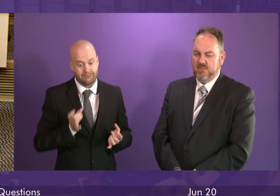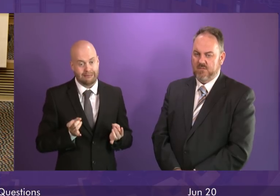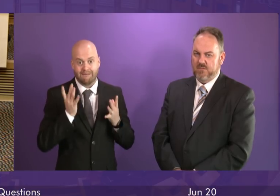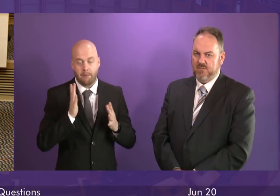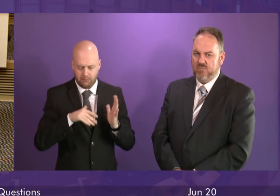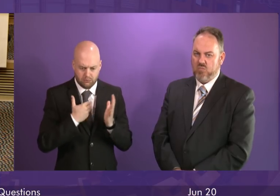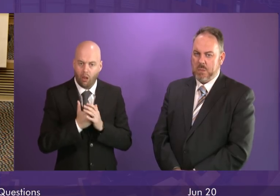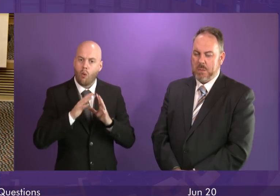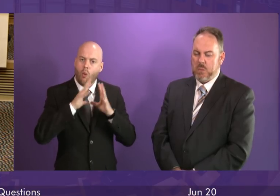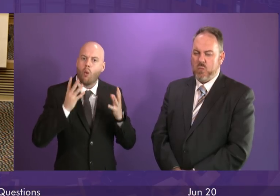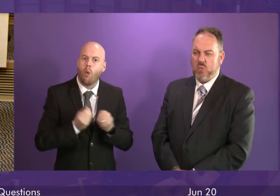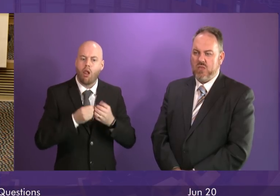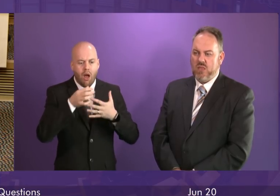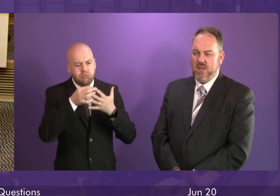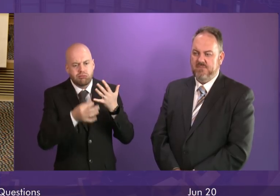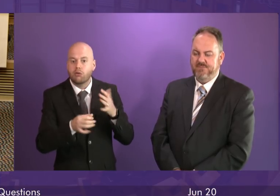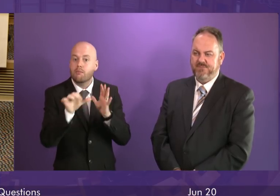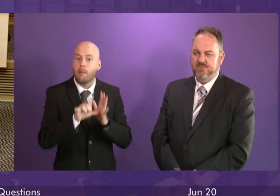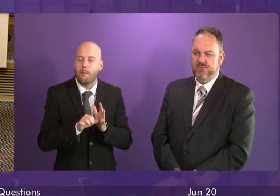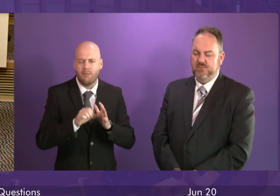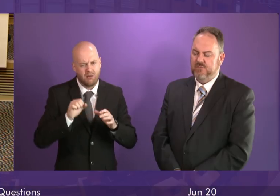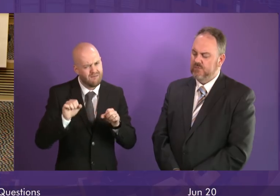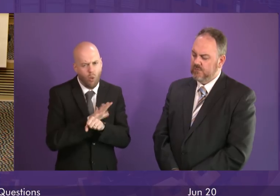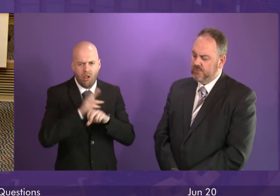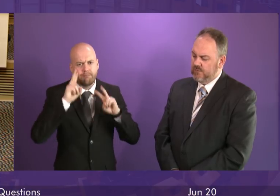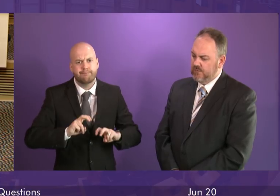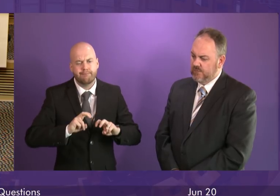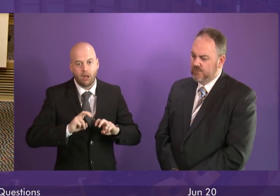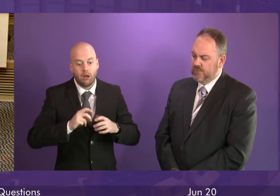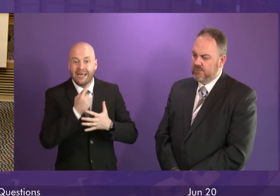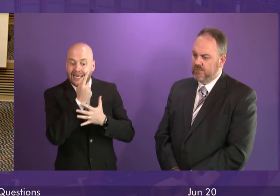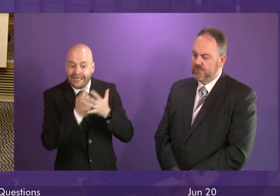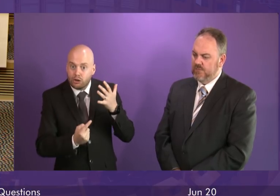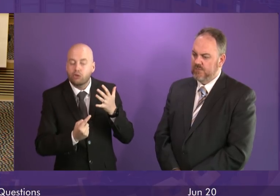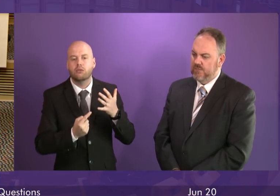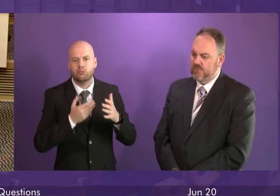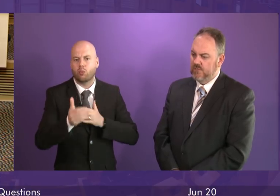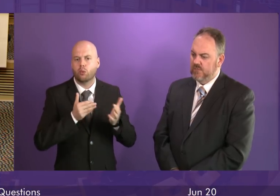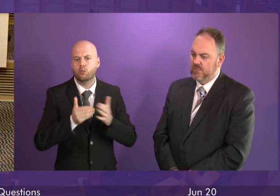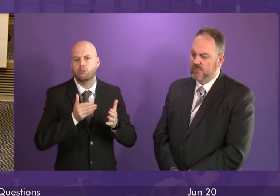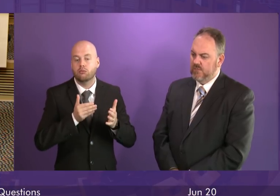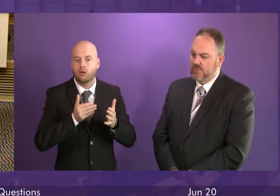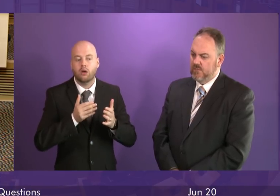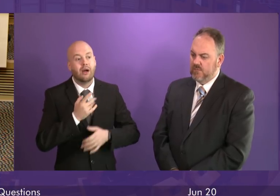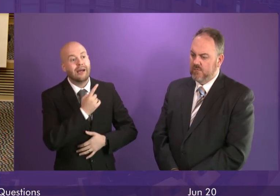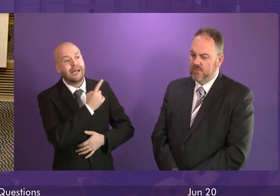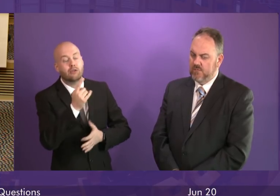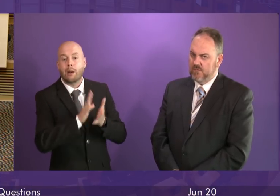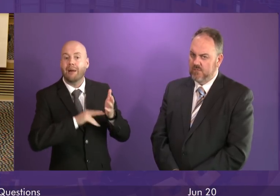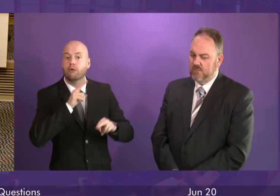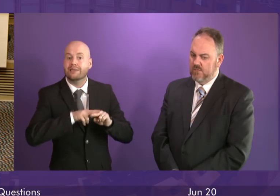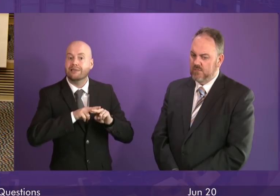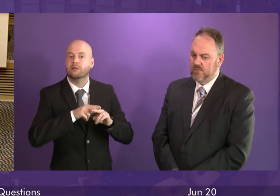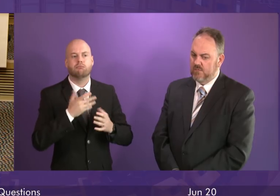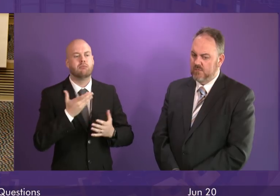issues have been properly investigated, that any issues identified are redressed and that every single parent of a child at St Ambrose or